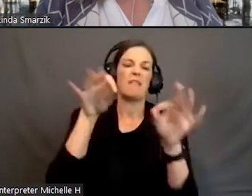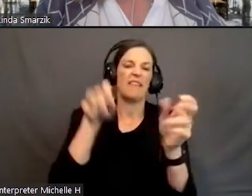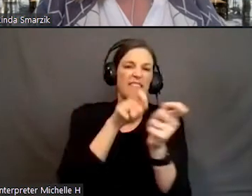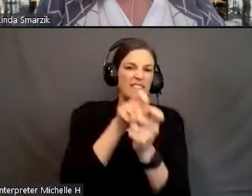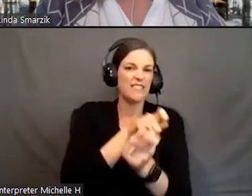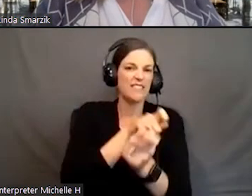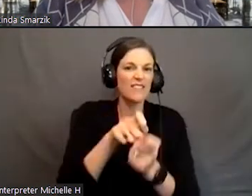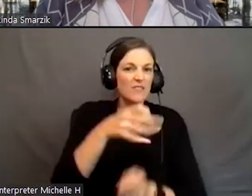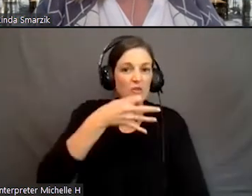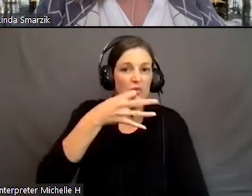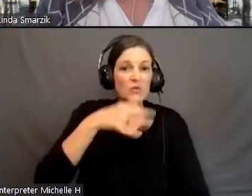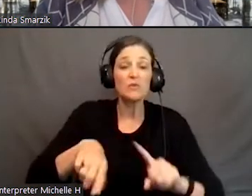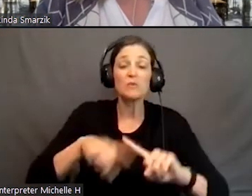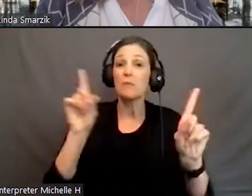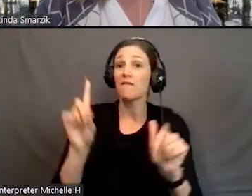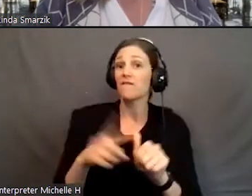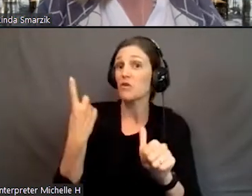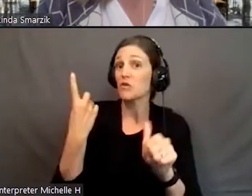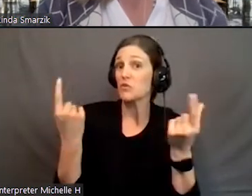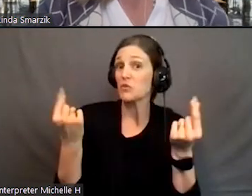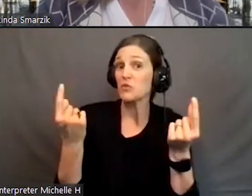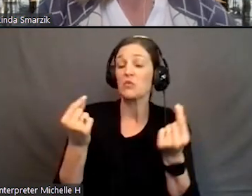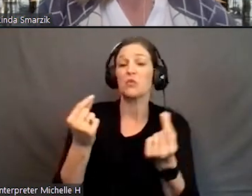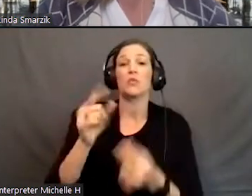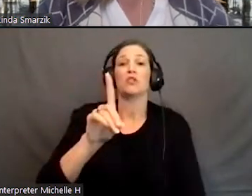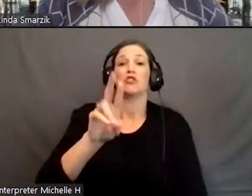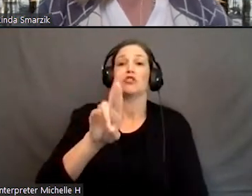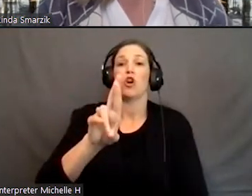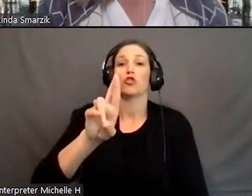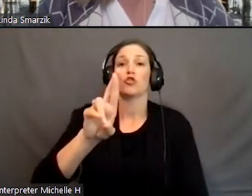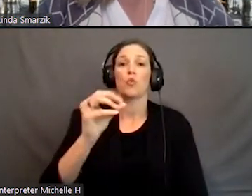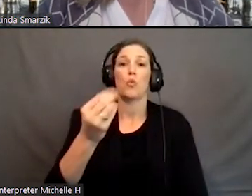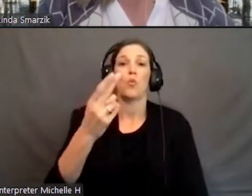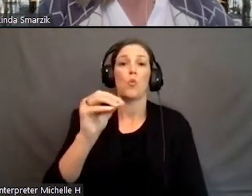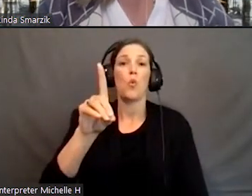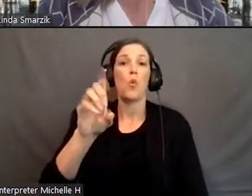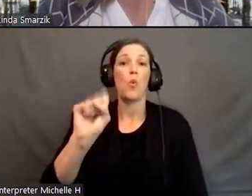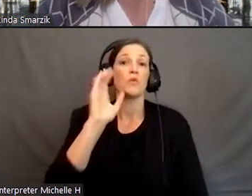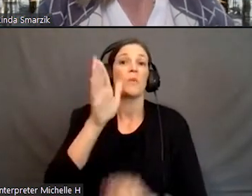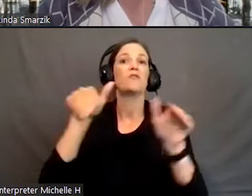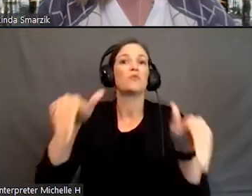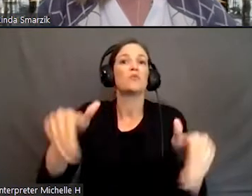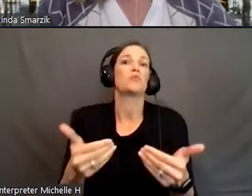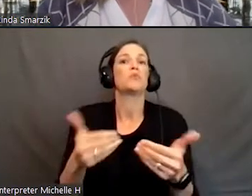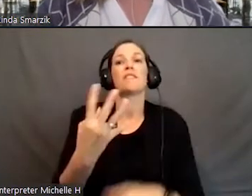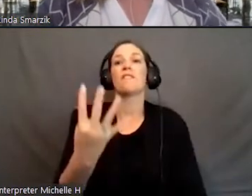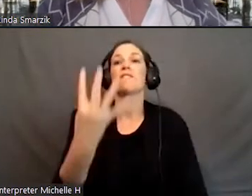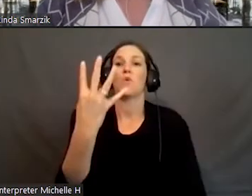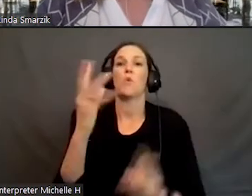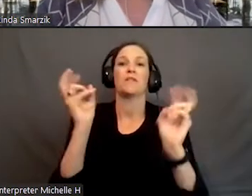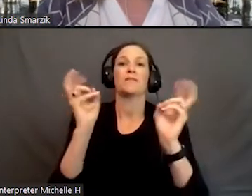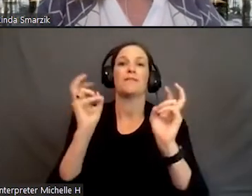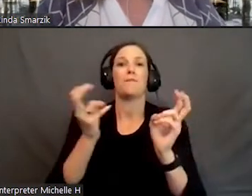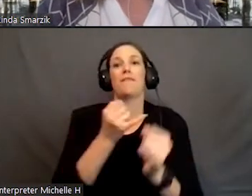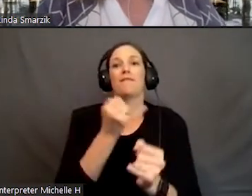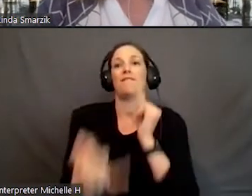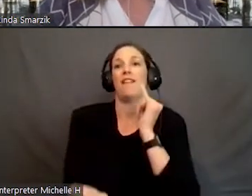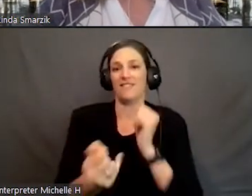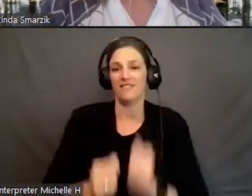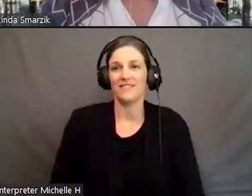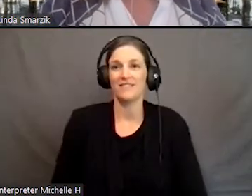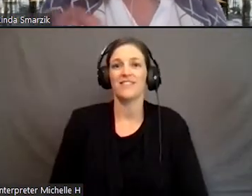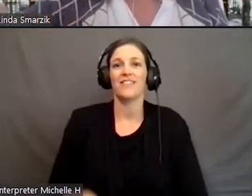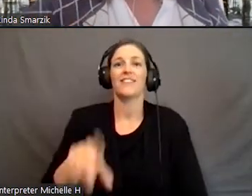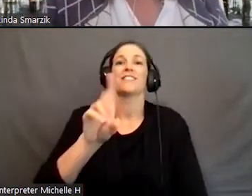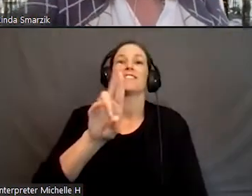bit, but first, Dr. Rhodes will introduce our four topic finalists. Dr. Rhodes. All